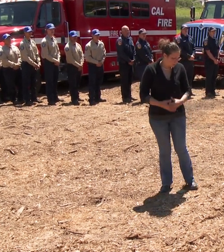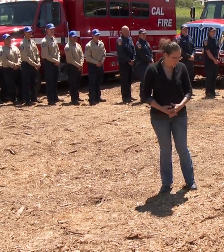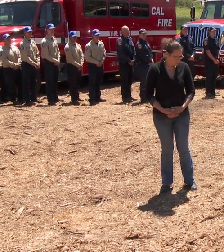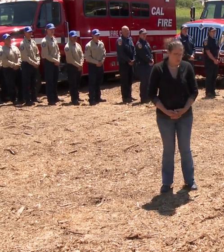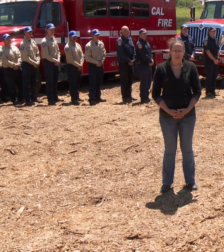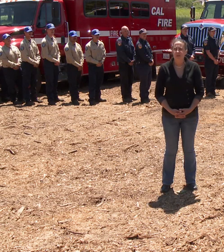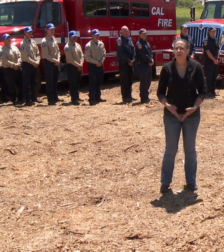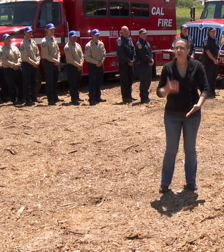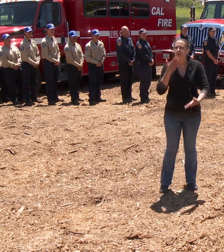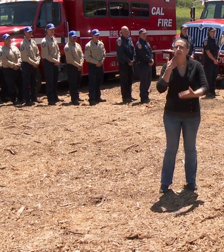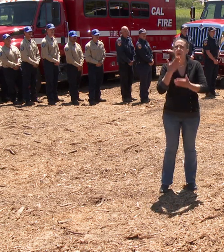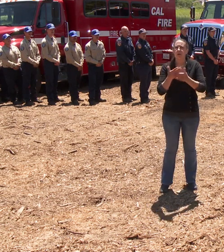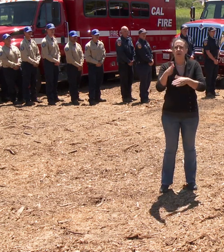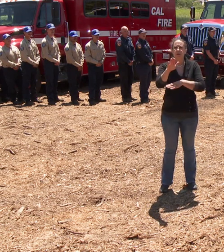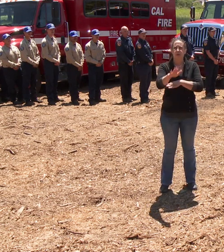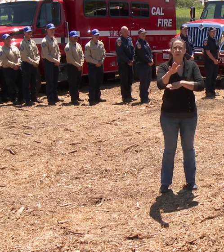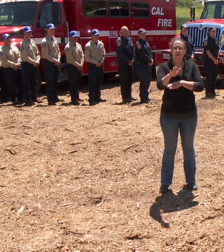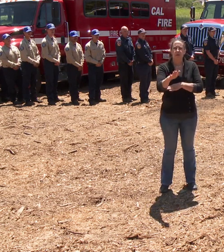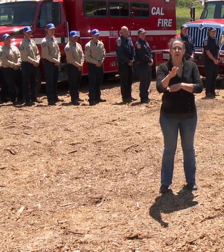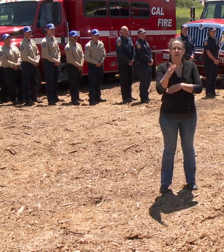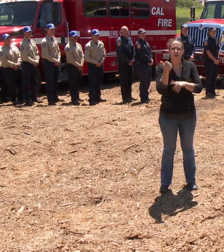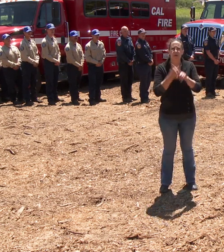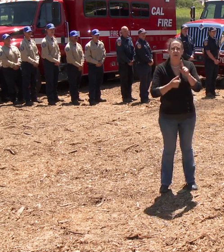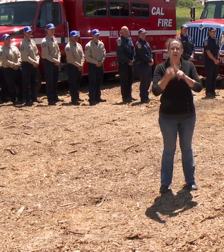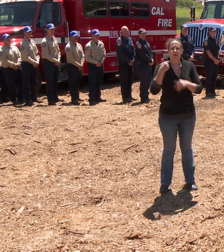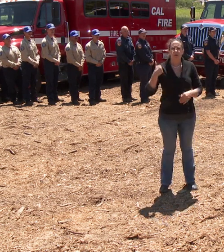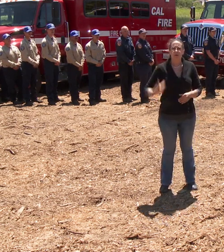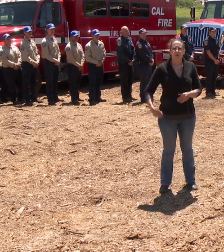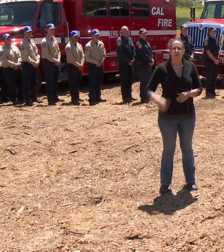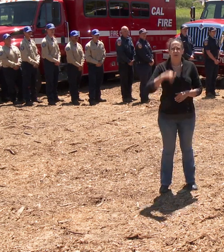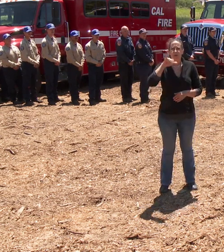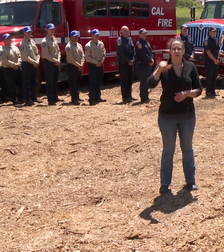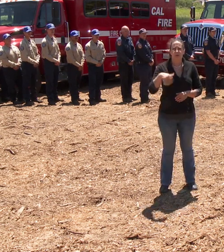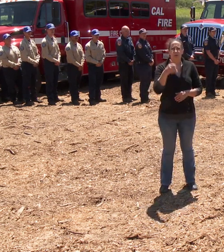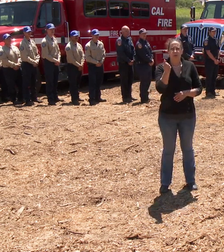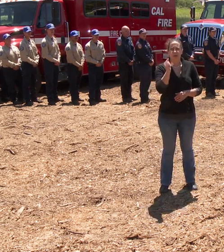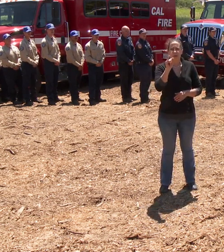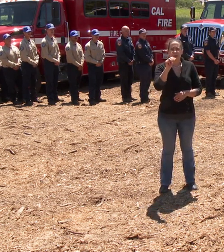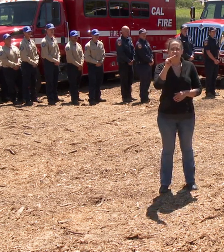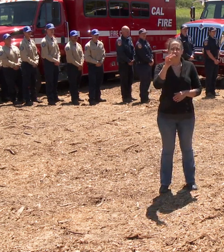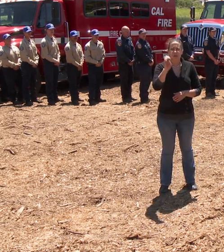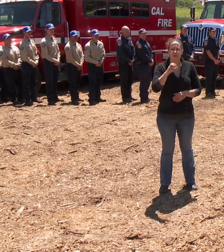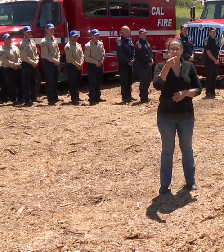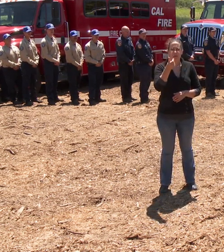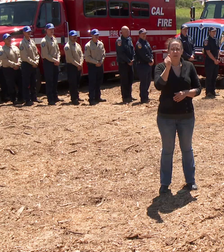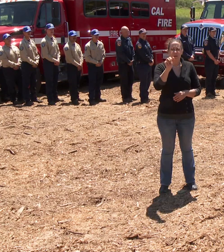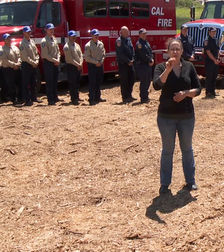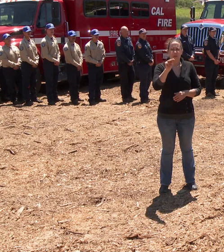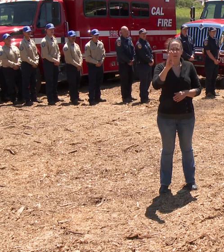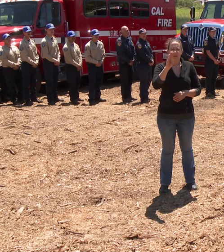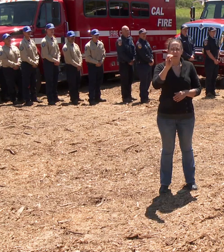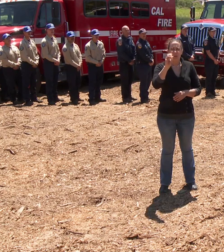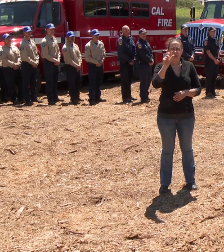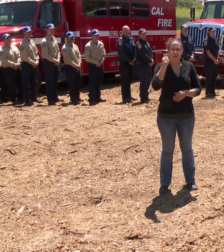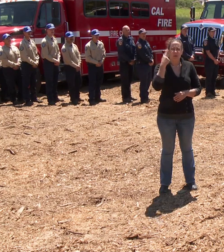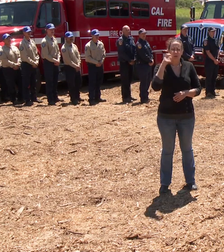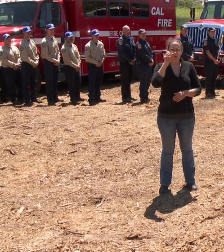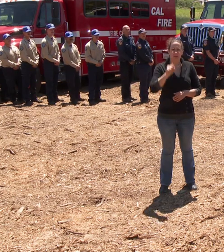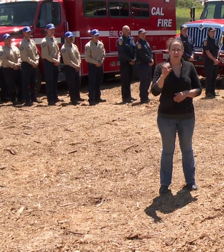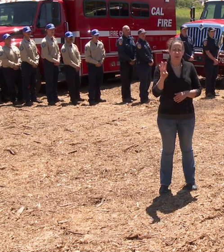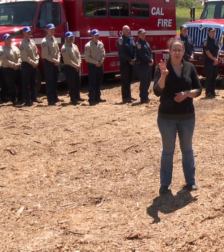So good afternoon, everyone. My name is Jaime Gamboa. the Director for Fire and Aviation Management with the U.S. Forest Service Pacific Southwest Region.